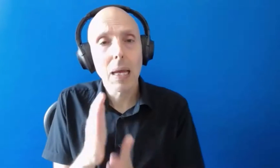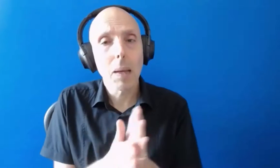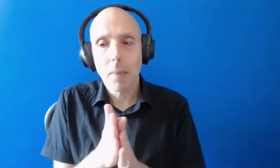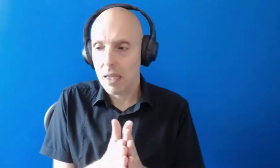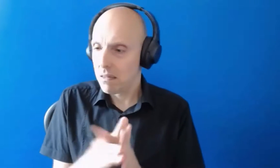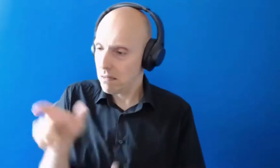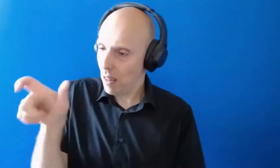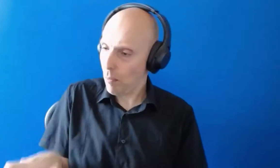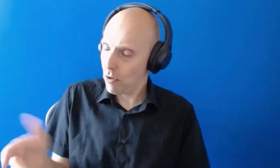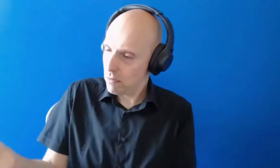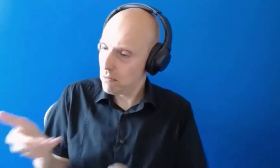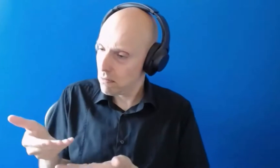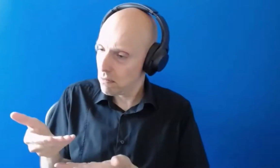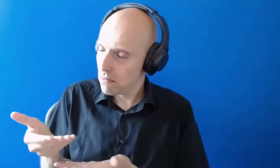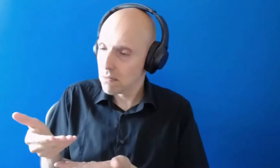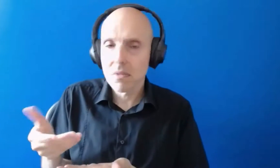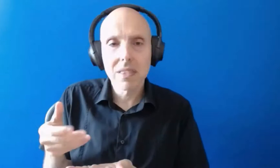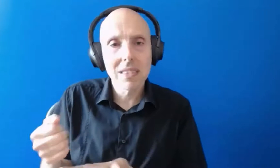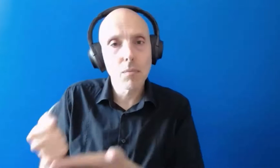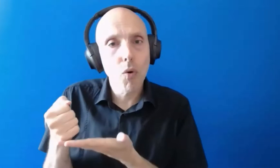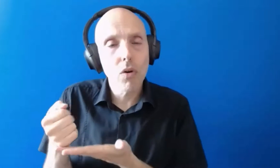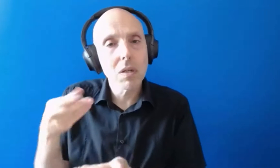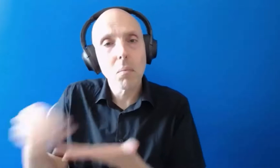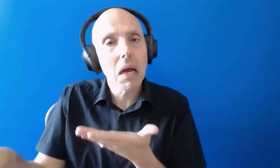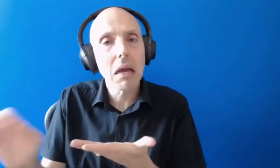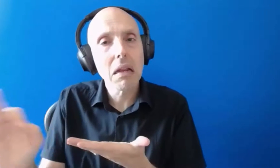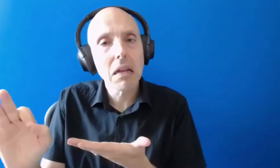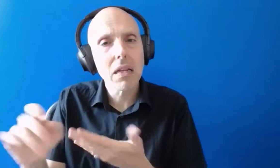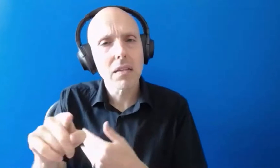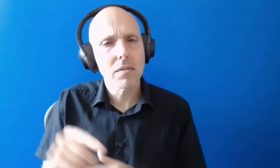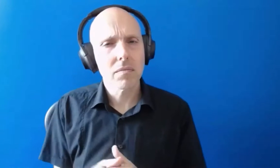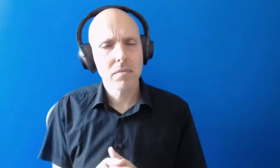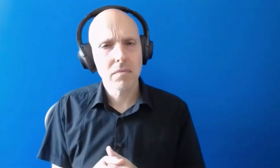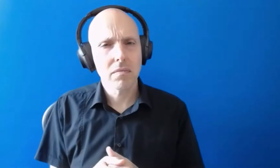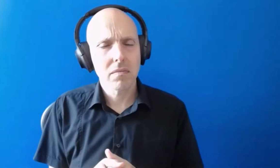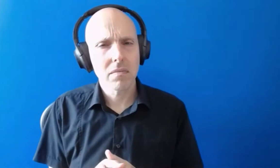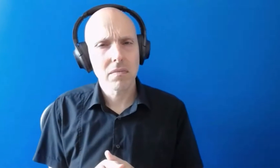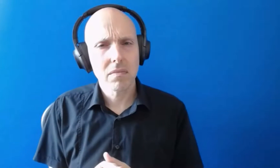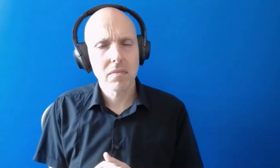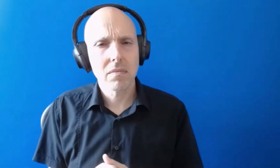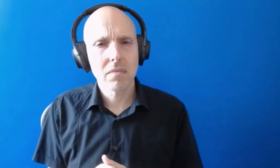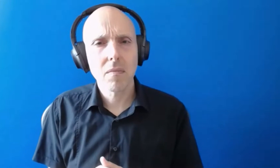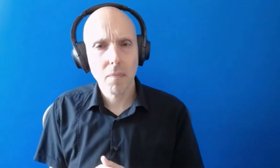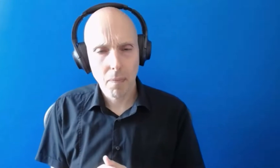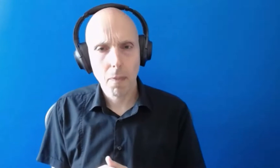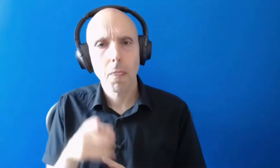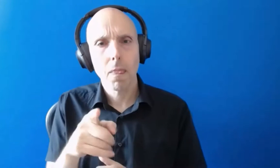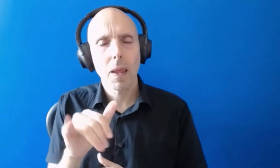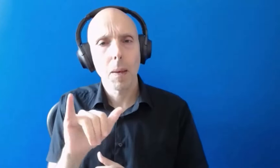school have not paid and can you confirm whether that's the case please um it may be that that person um maybe got